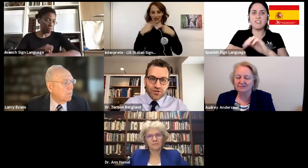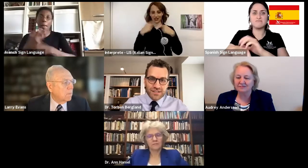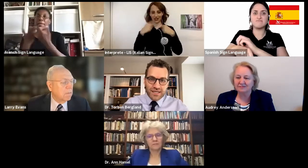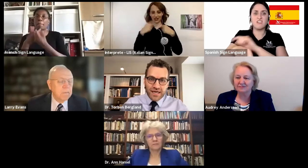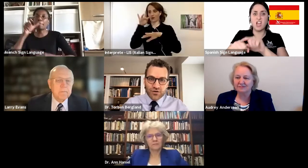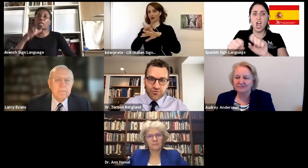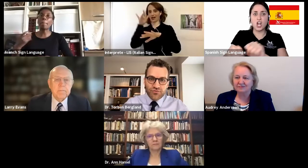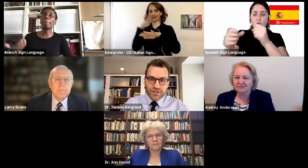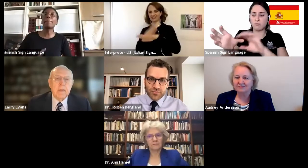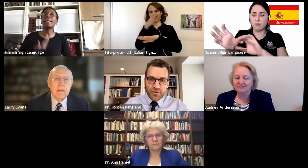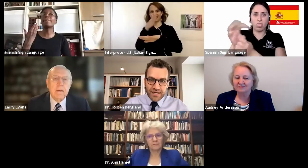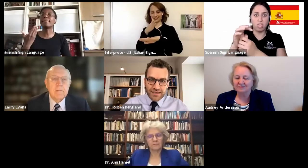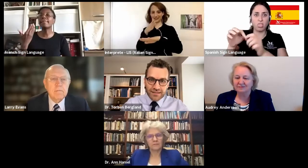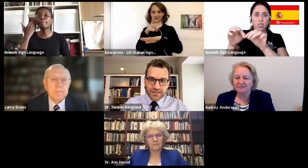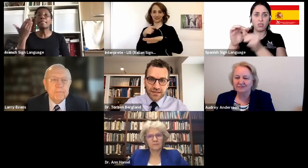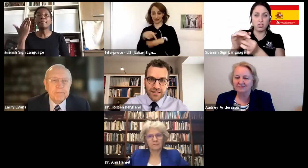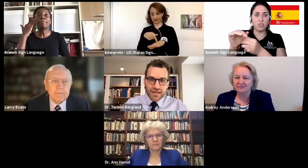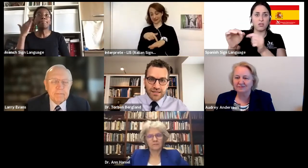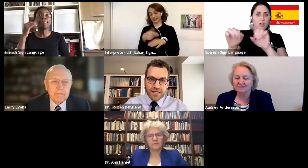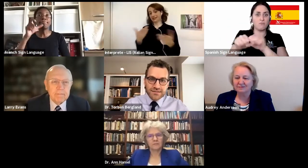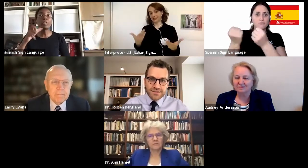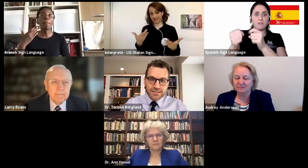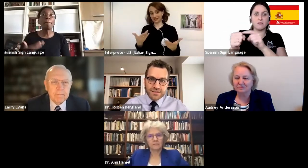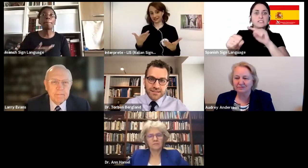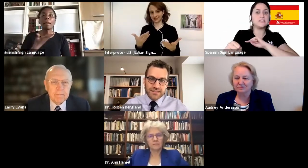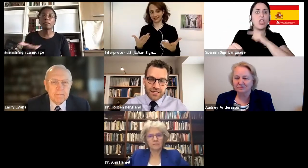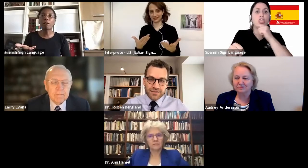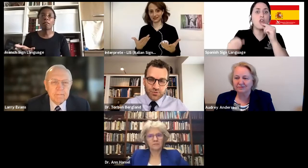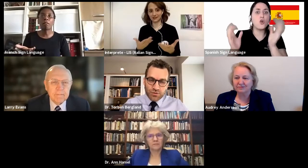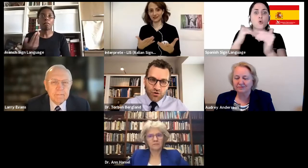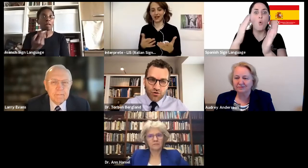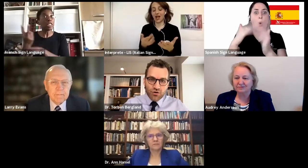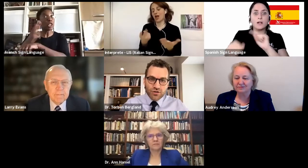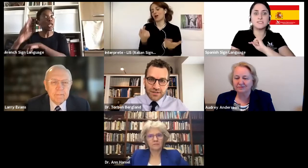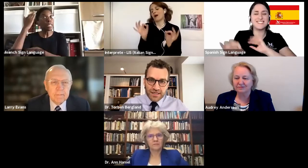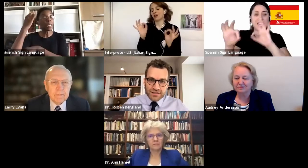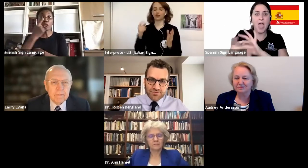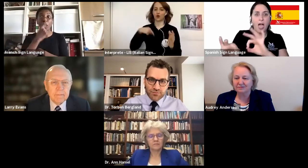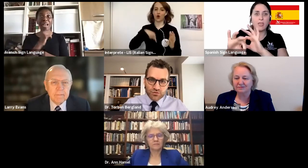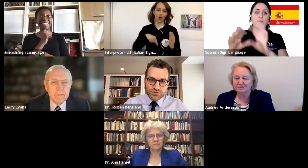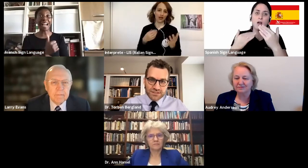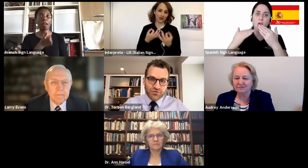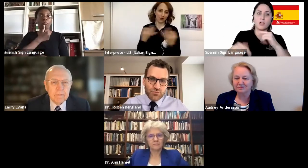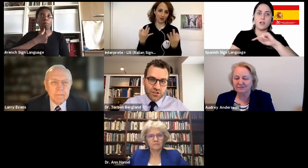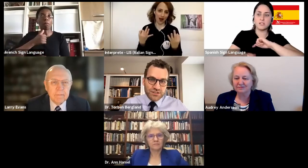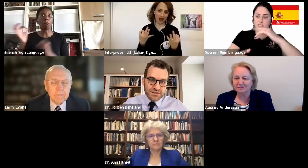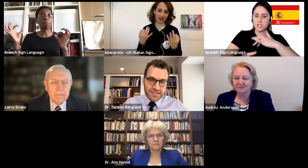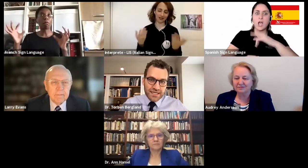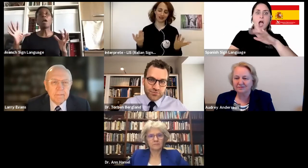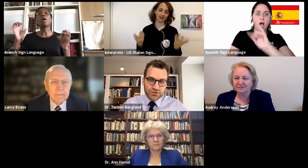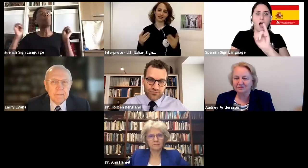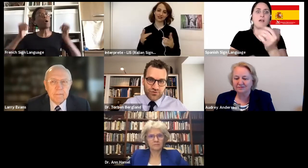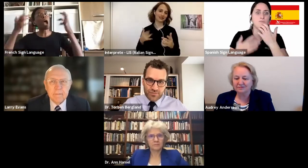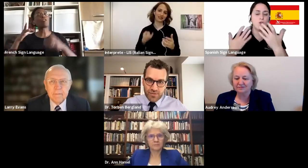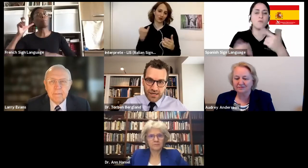because they cannot feel pain. And I see, like, what we call negative emotions as very much the